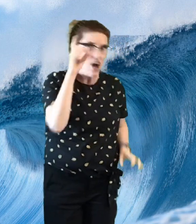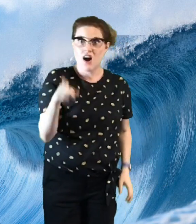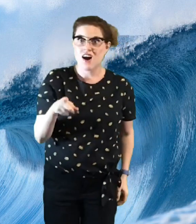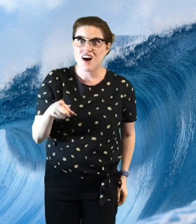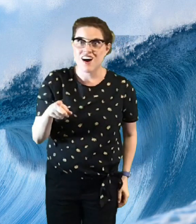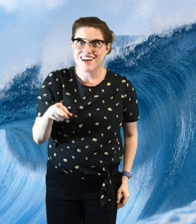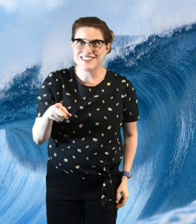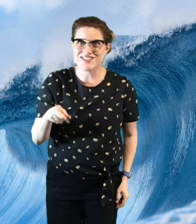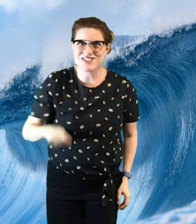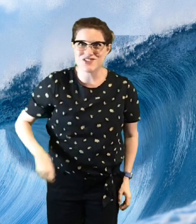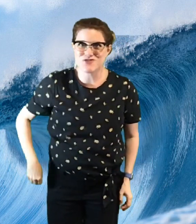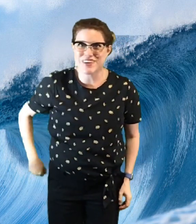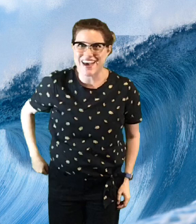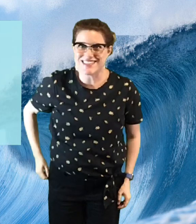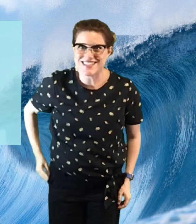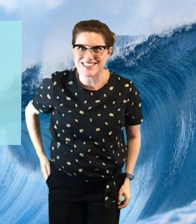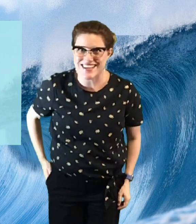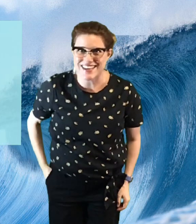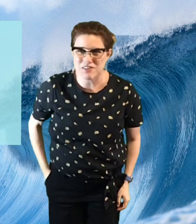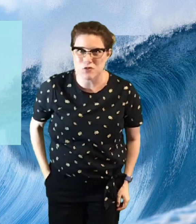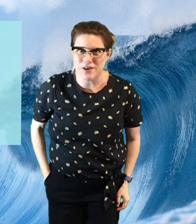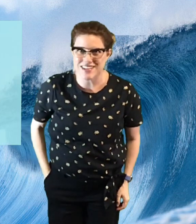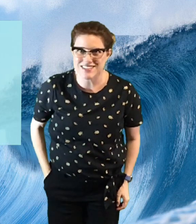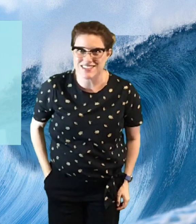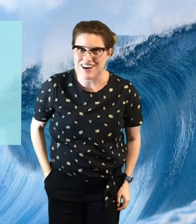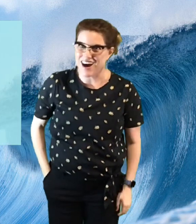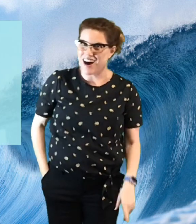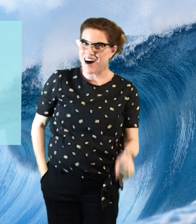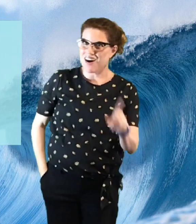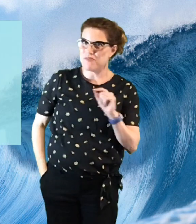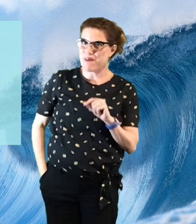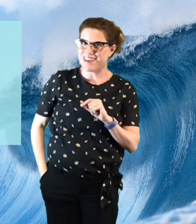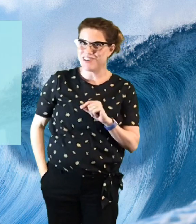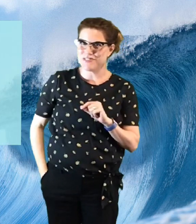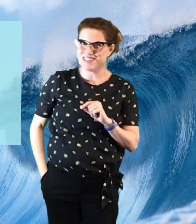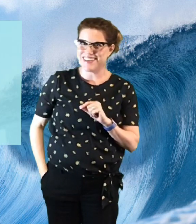did you guess thinking voice I'll bet you did